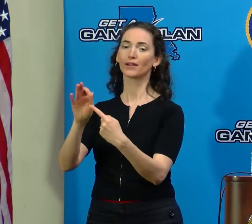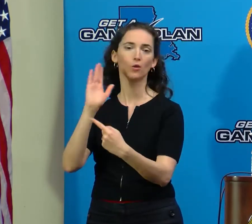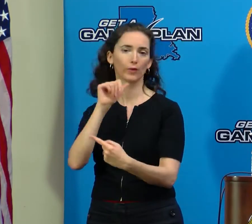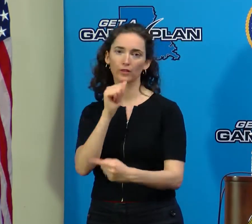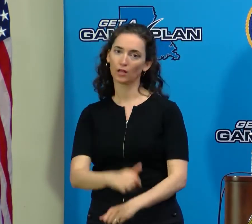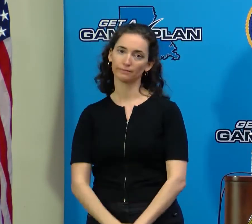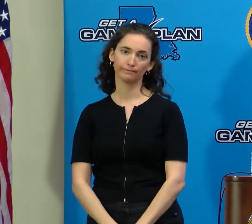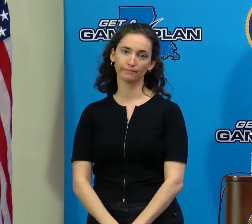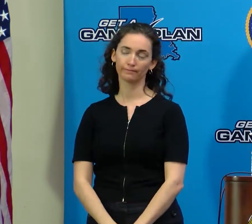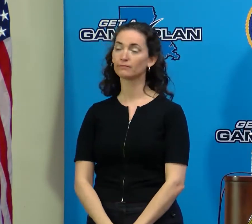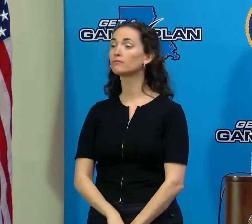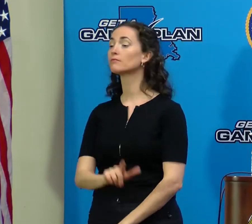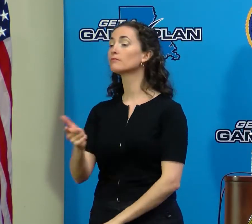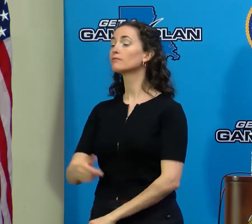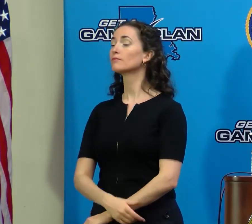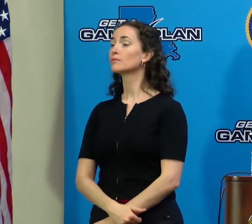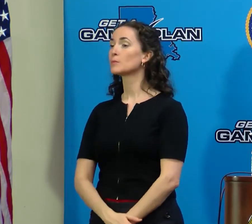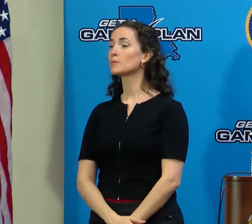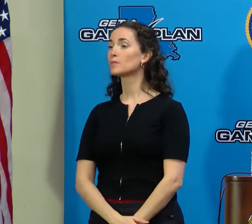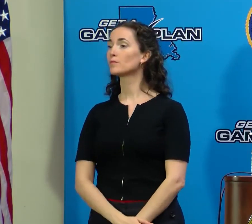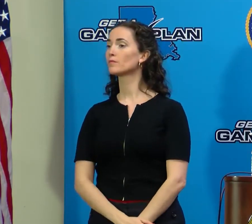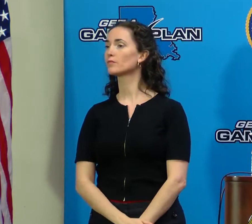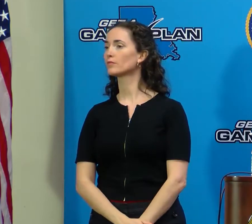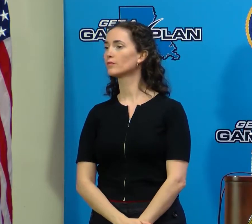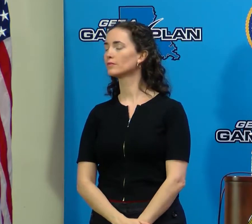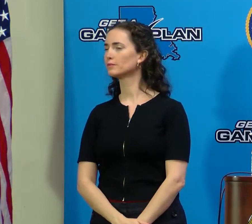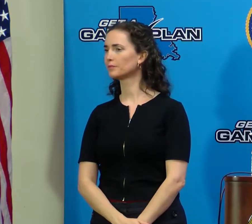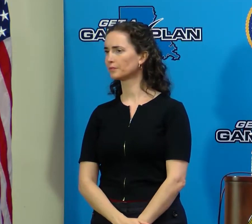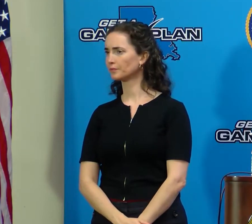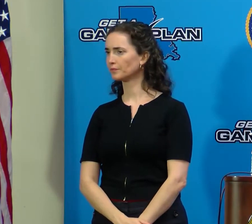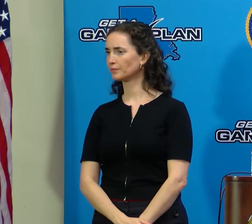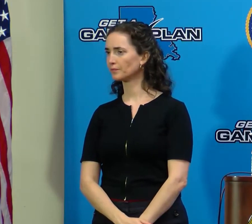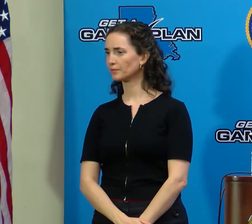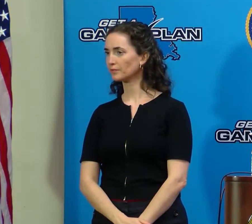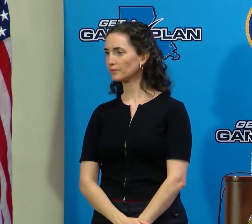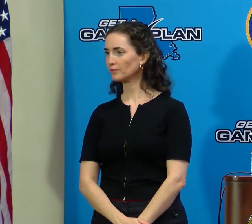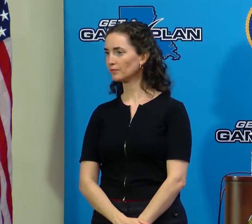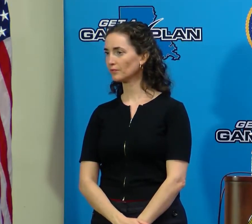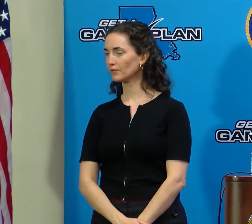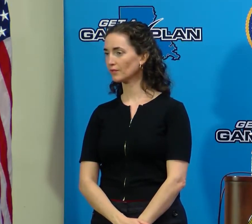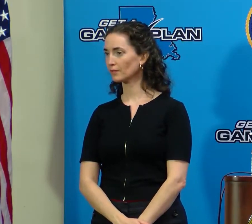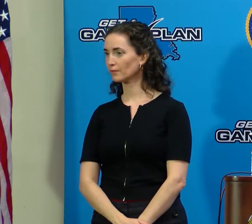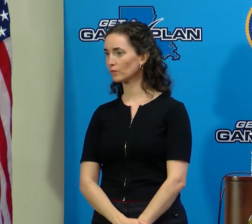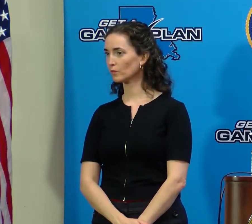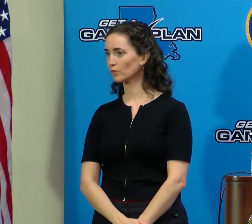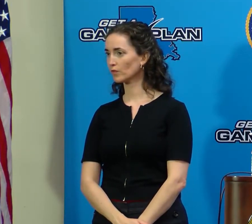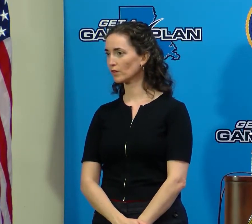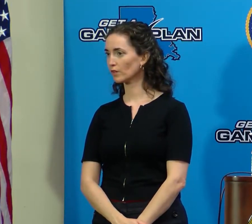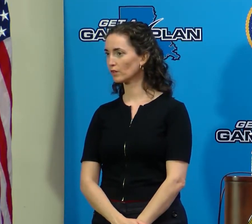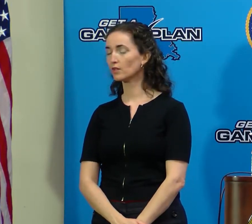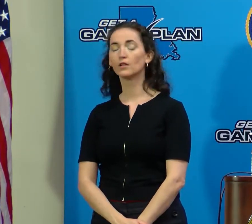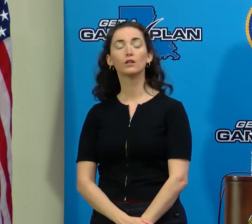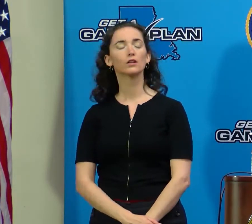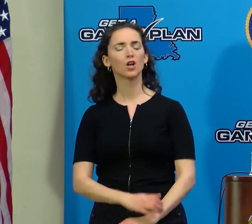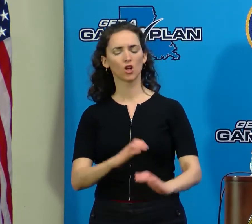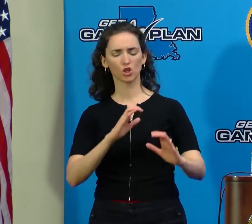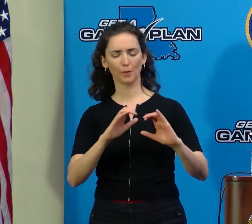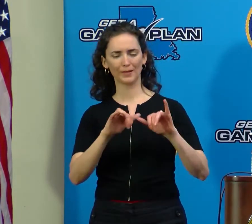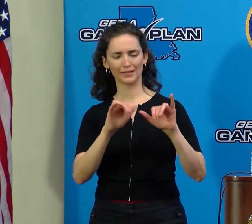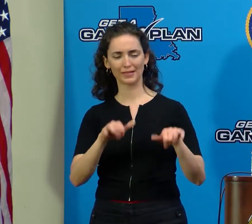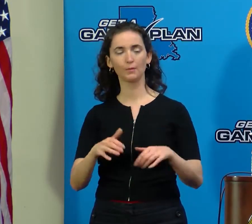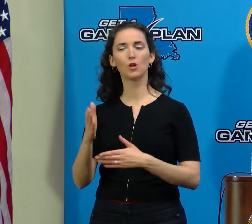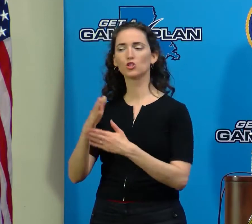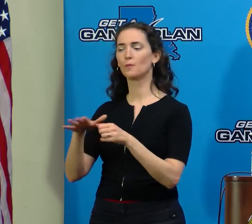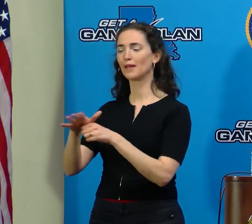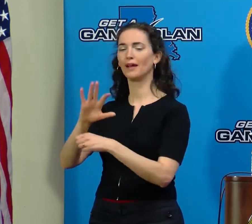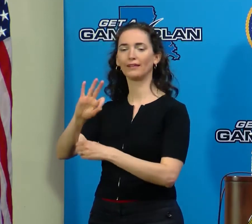Yes, ma'am. In terms of the communication system, and there were 9-1-1 outages or consultant outages, I mean,